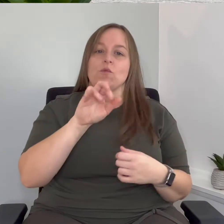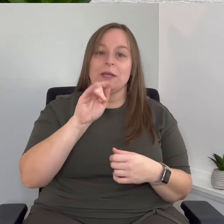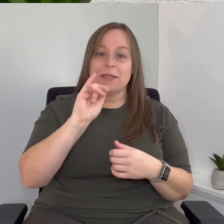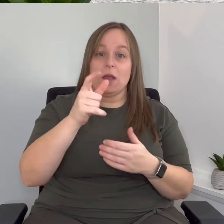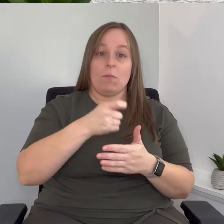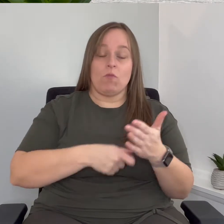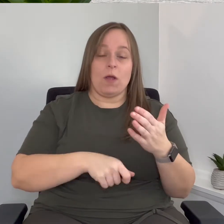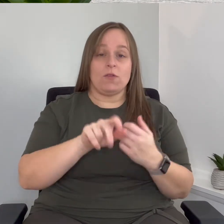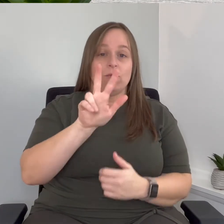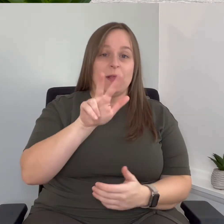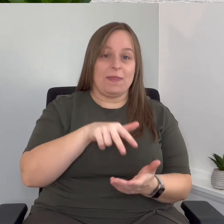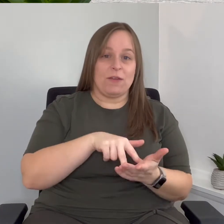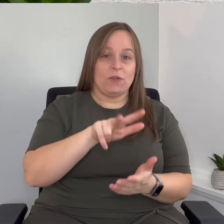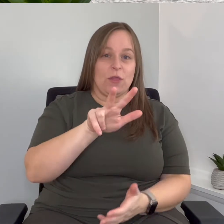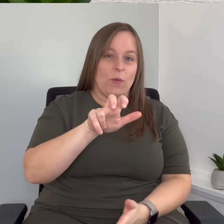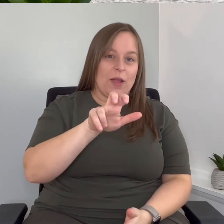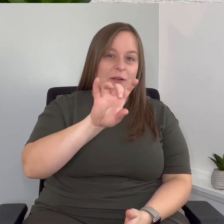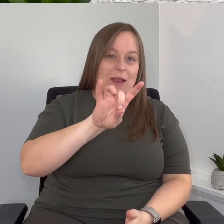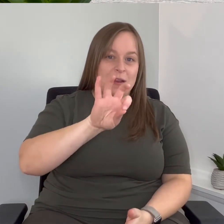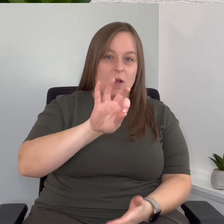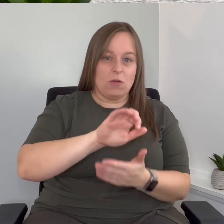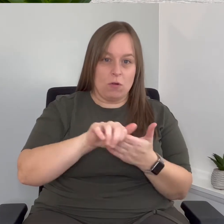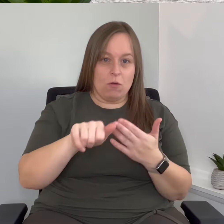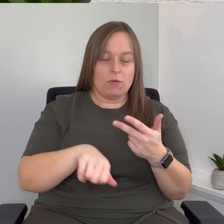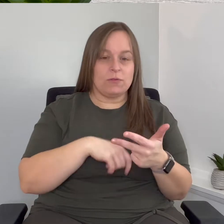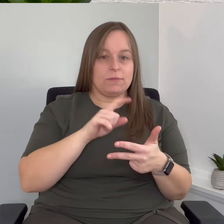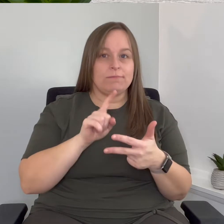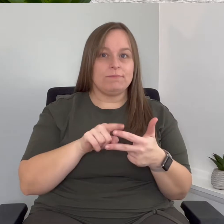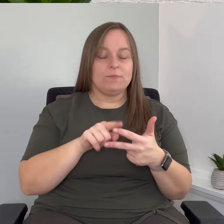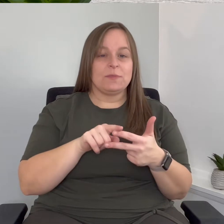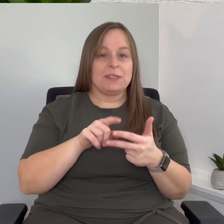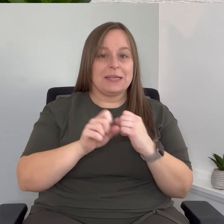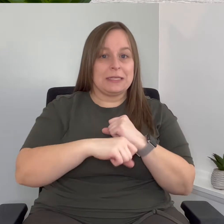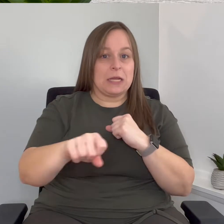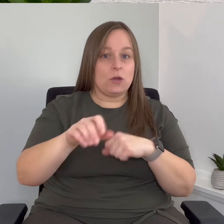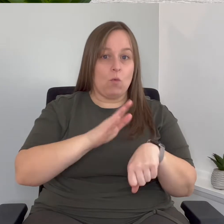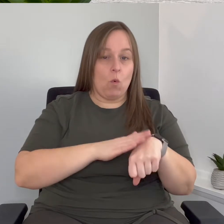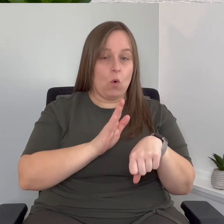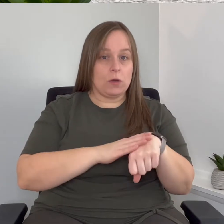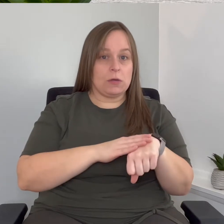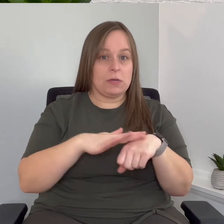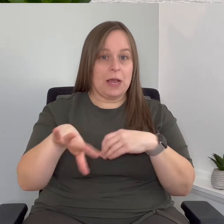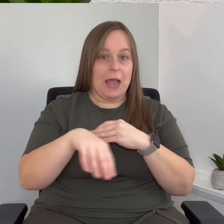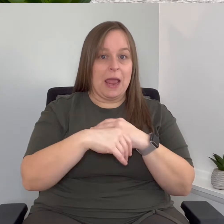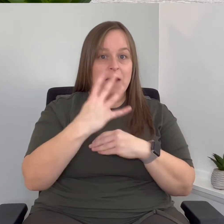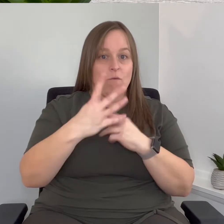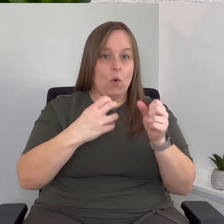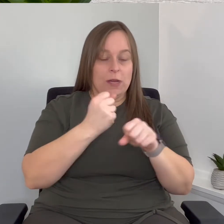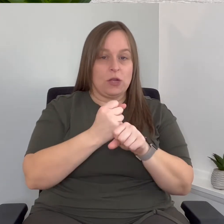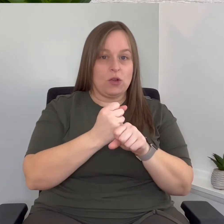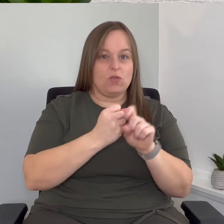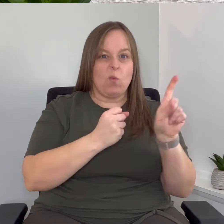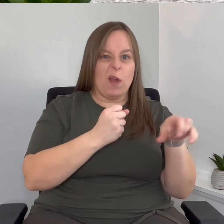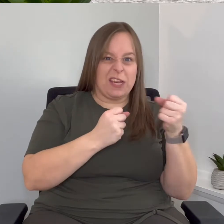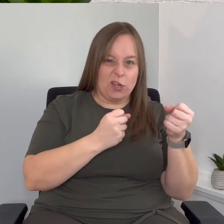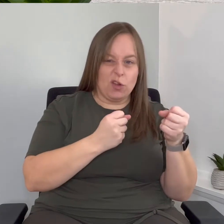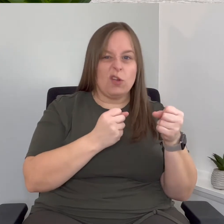price of the refrigerator was $3,389 we got the extended warranty to add an additional four years onto the one year